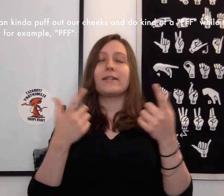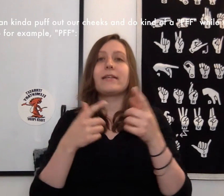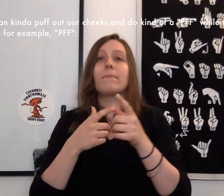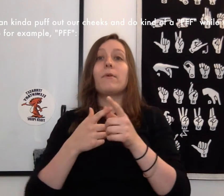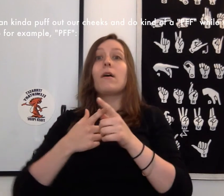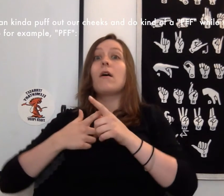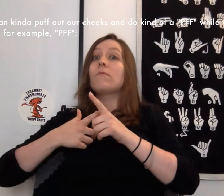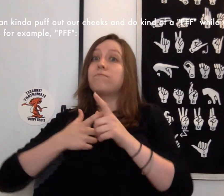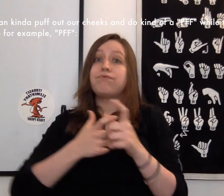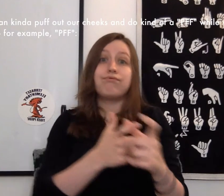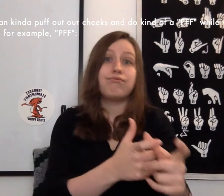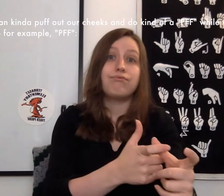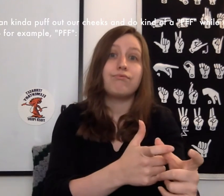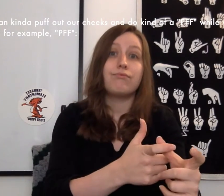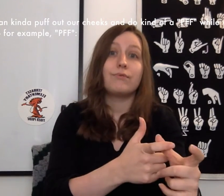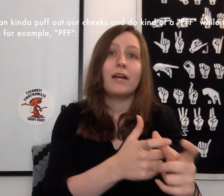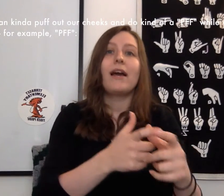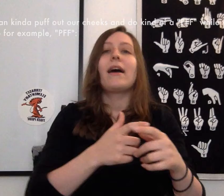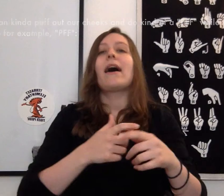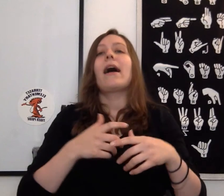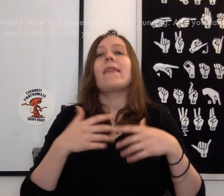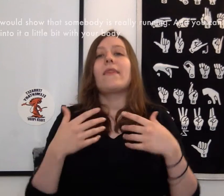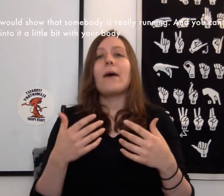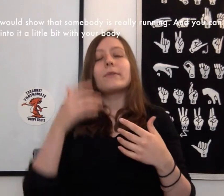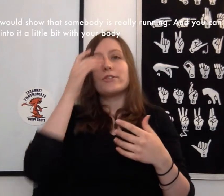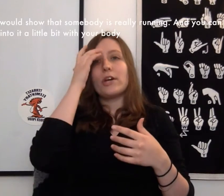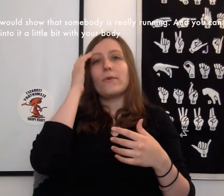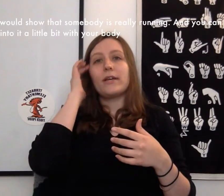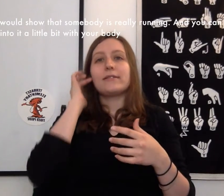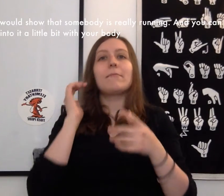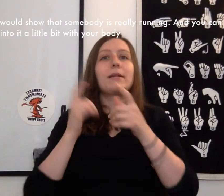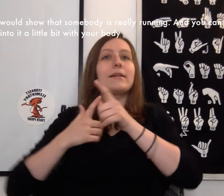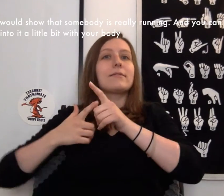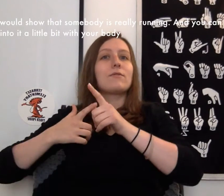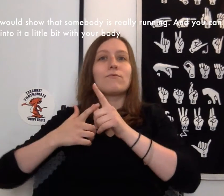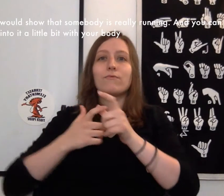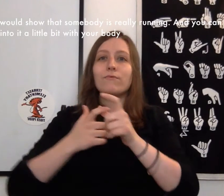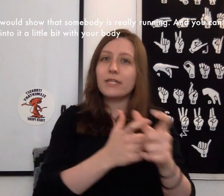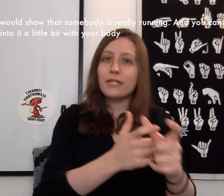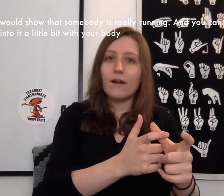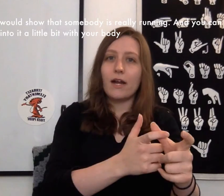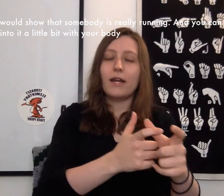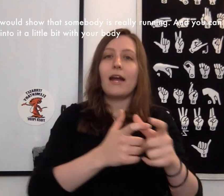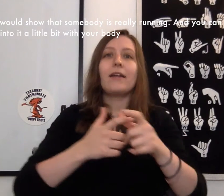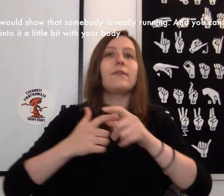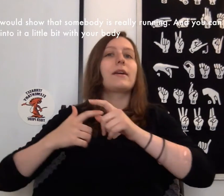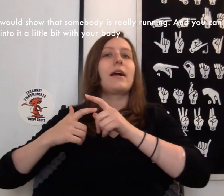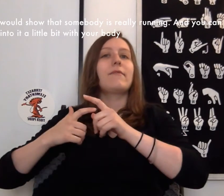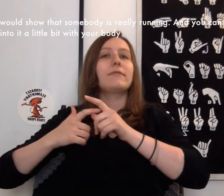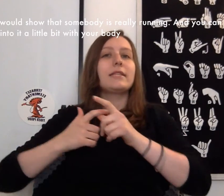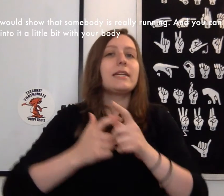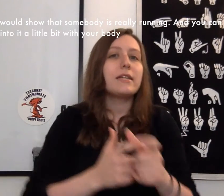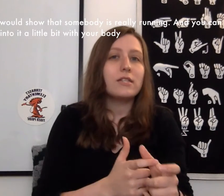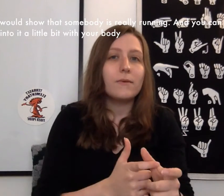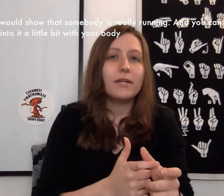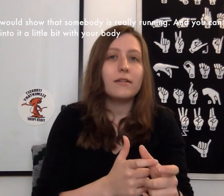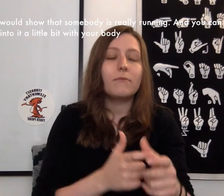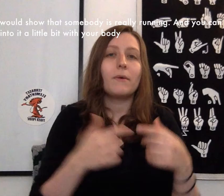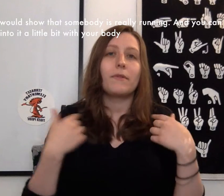example, pfft. That would show that somebody is really running and you can kind of lean into it a little bit with